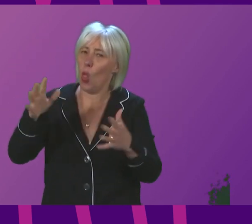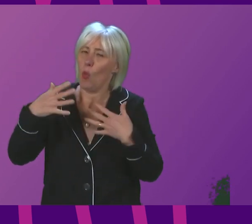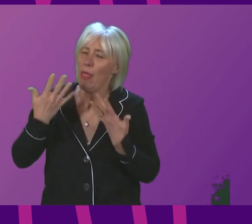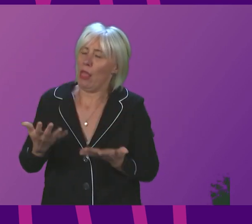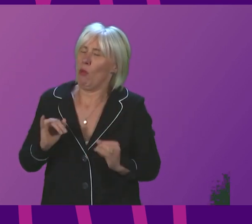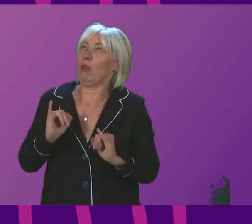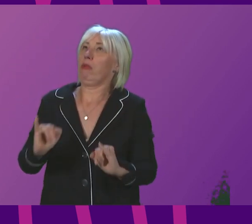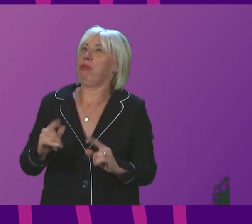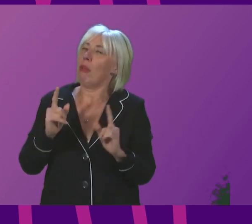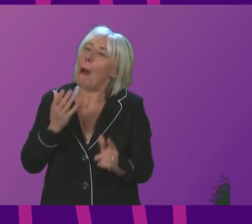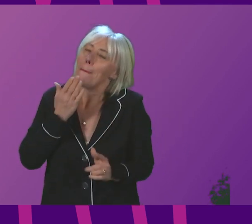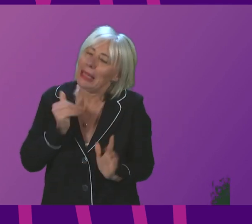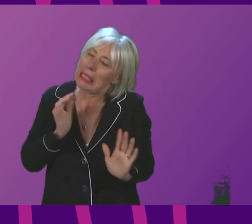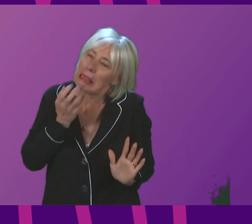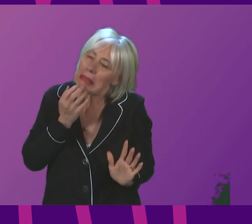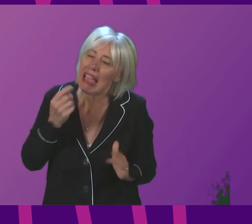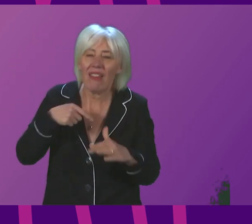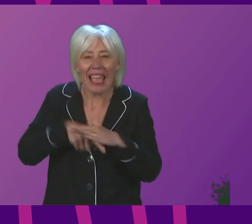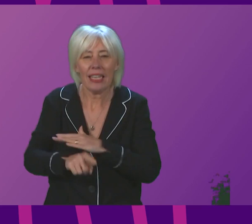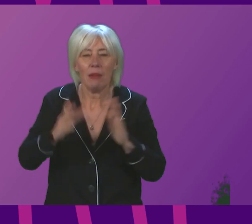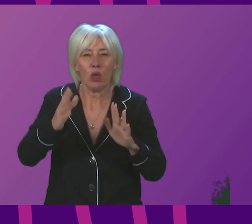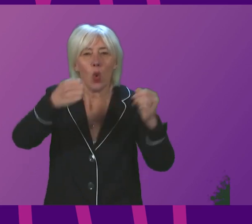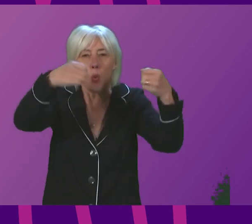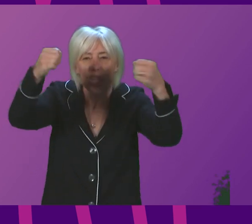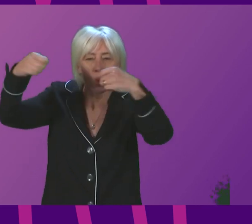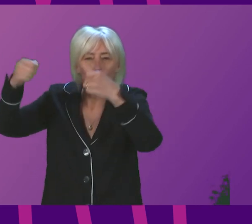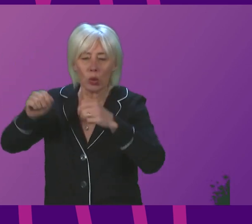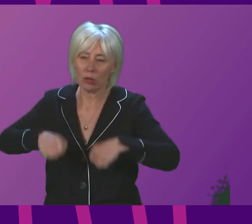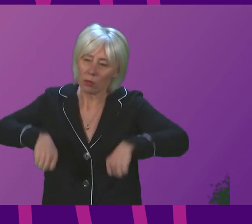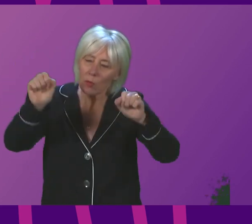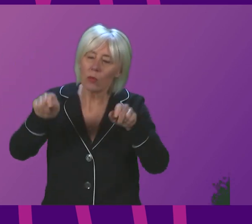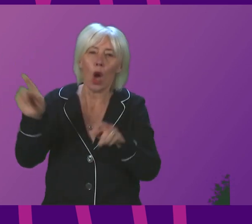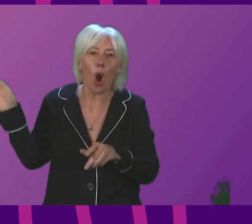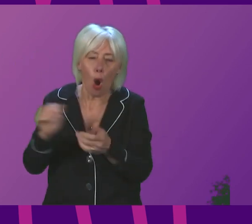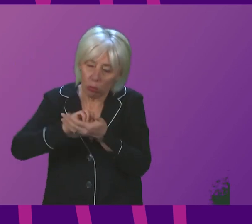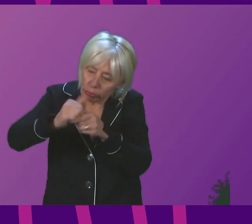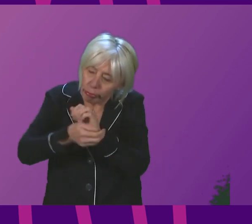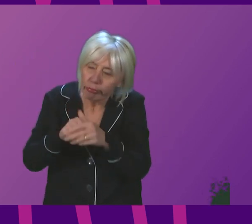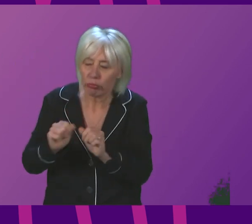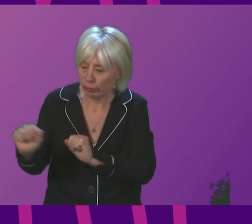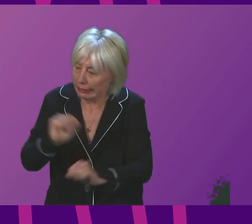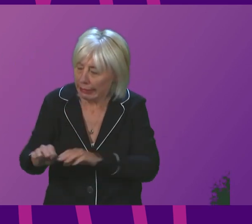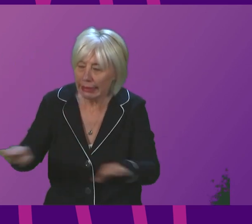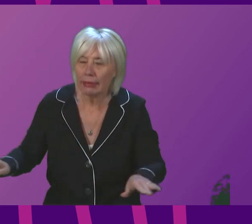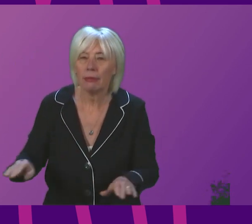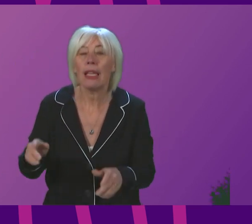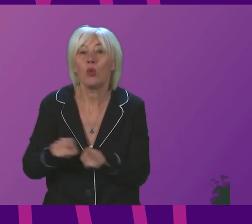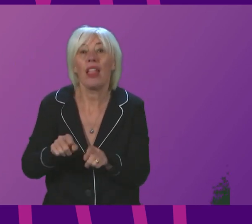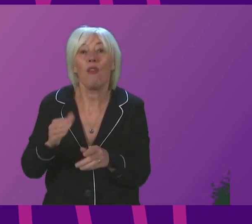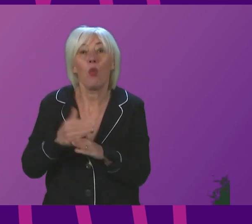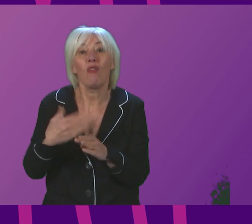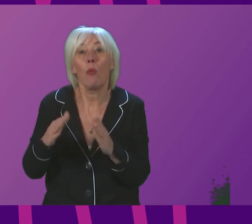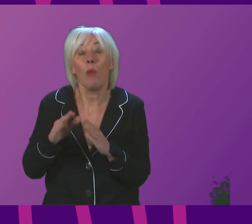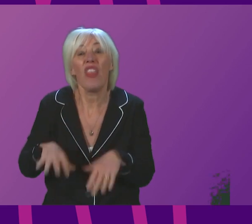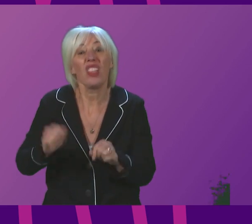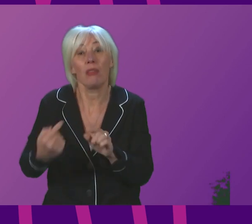to keep windows open if you are meeting people indoors and follow all of the hygiene advice. And if you were working from home at the start of the pandemic, please